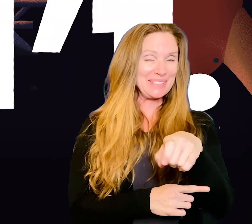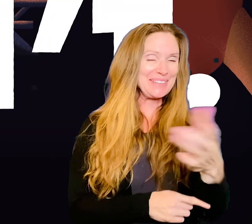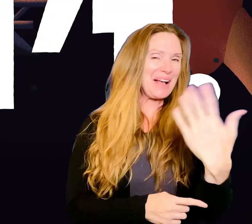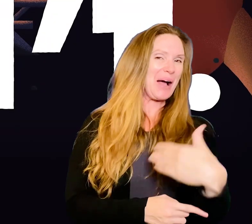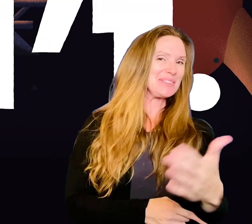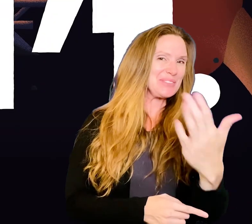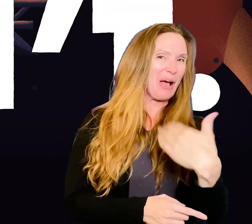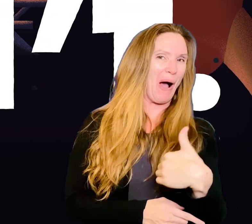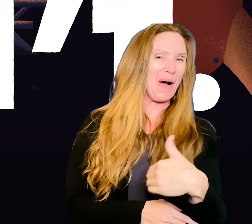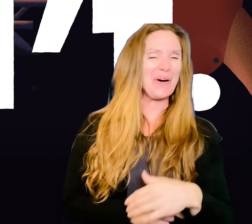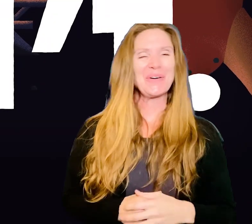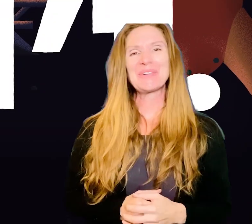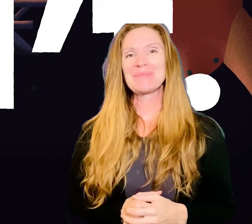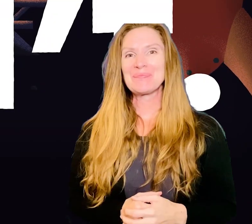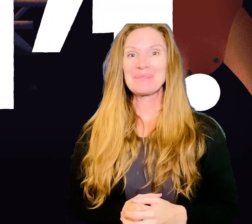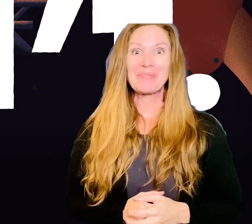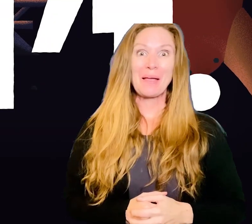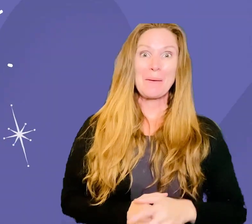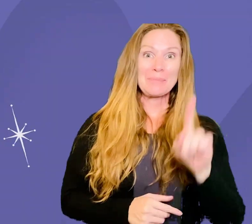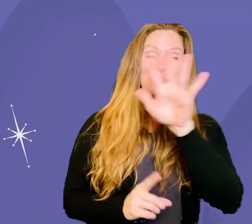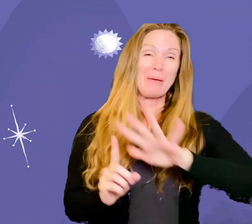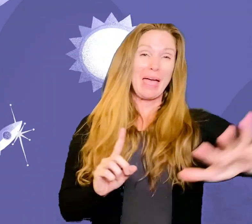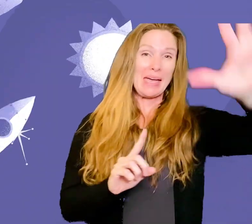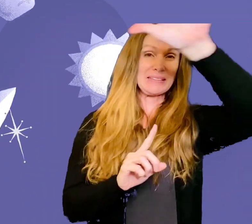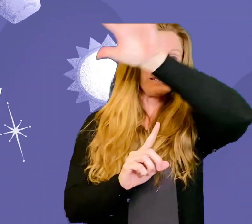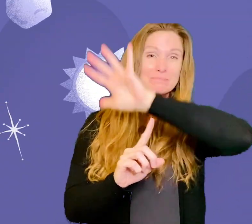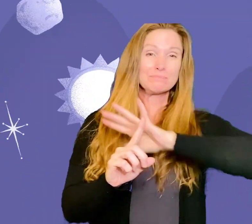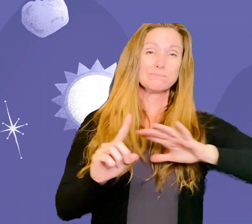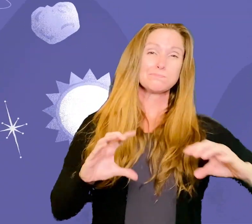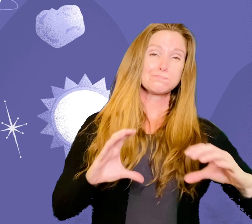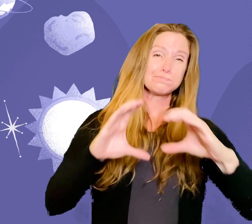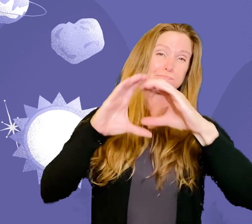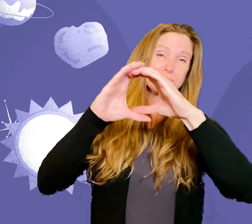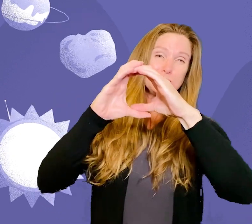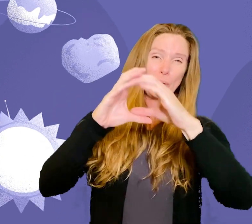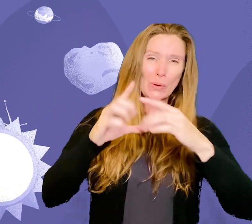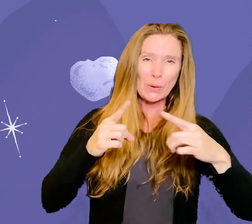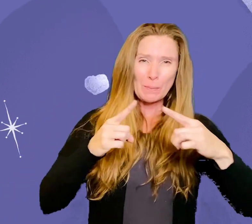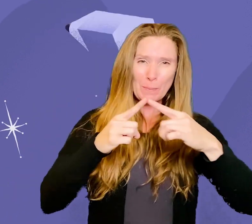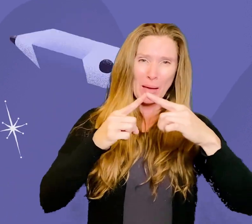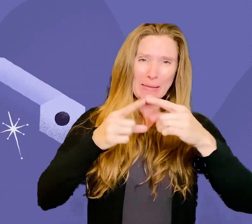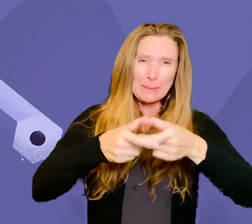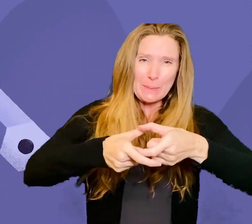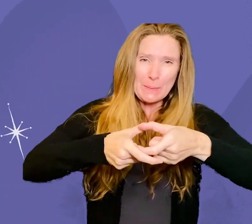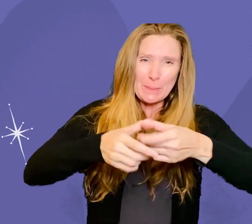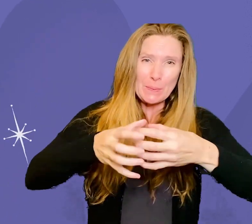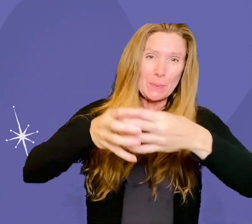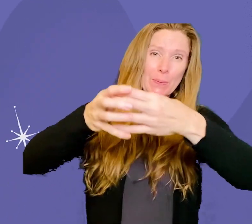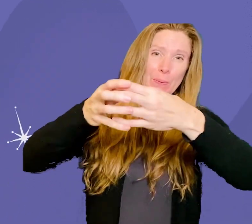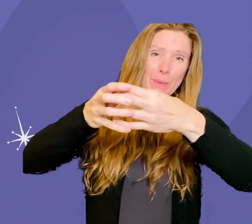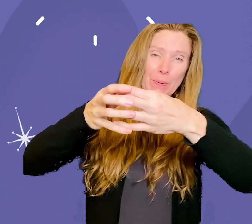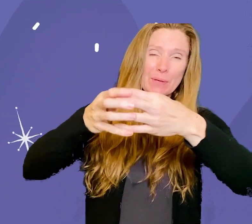if you must, let's go! Up in space, a physical object with a tiny but massive point